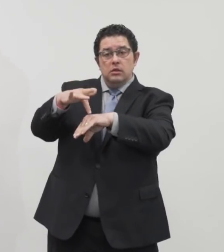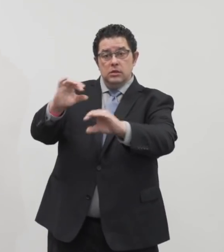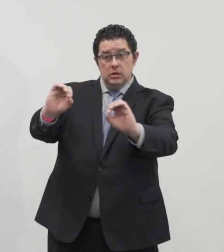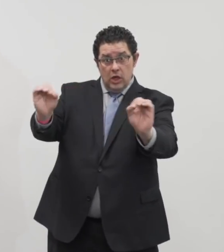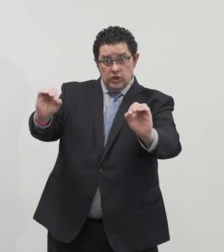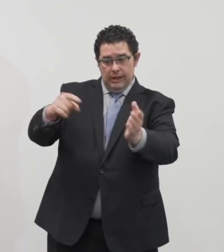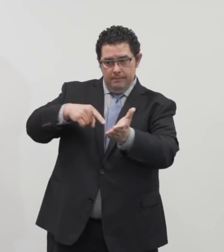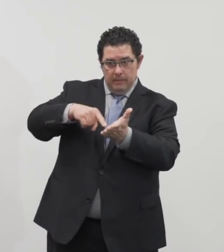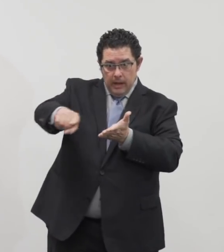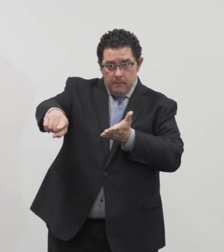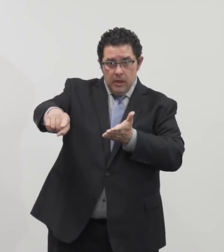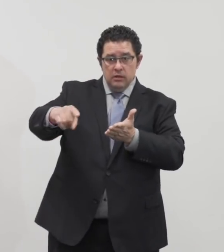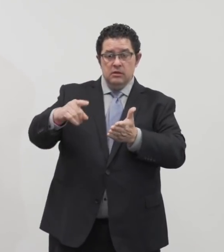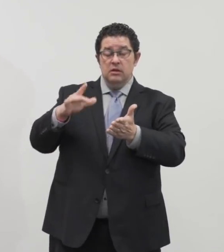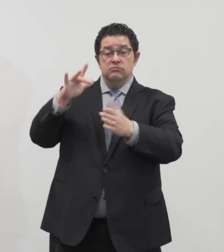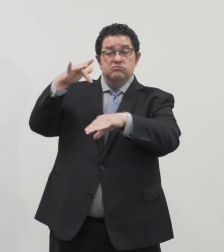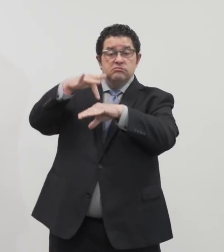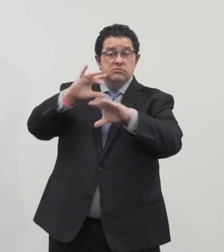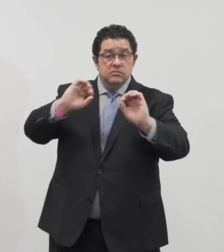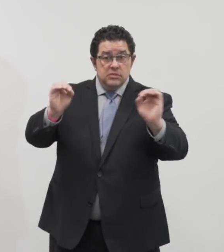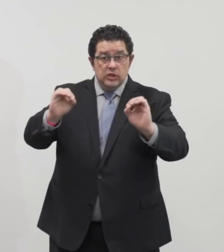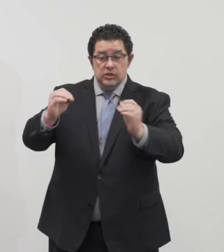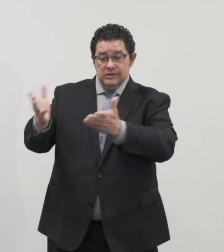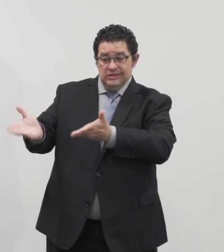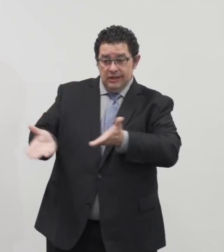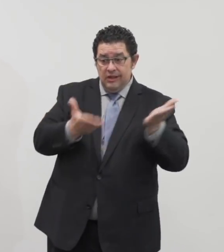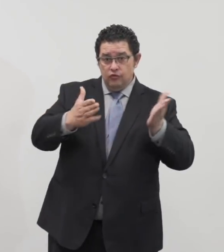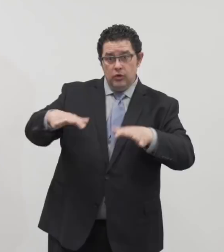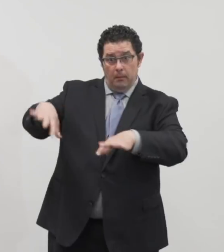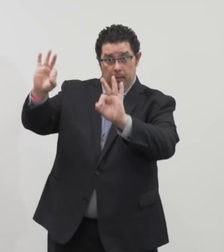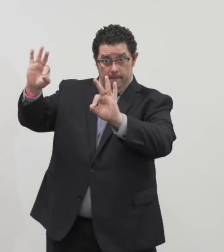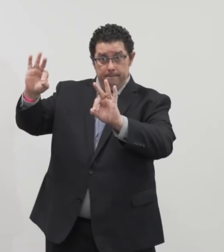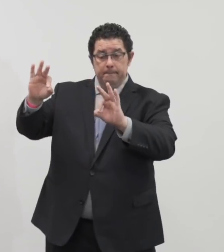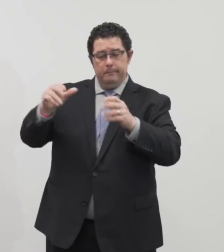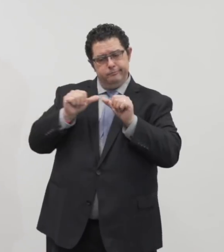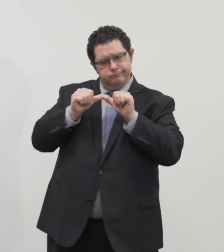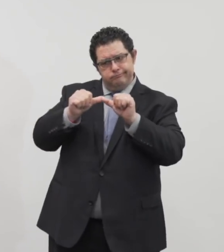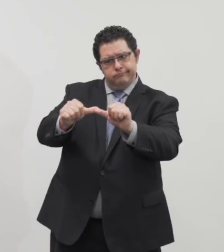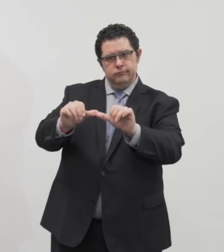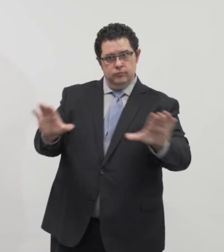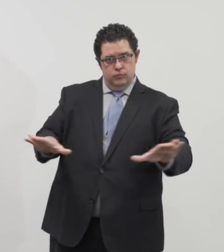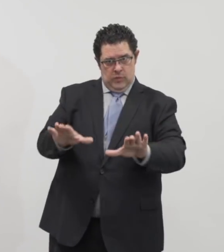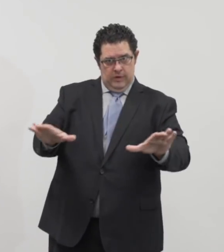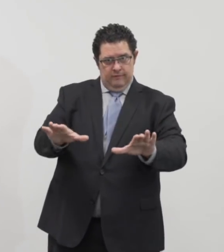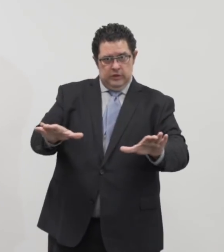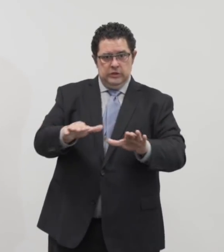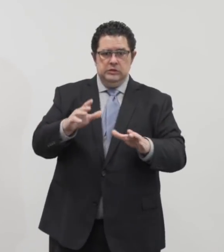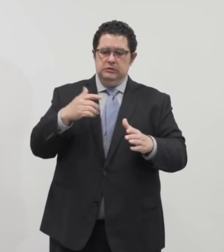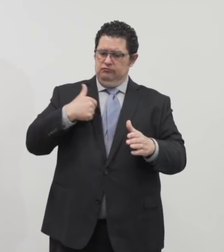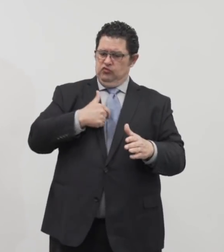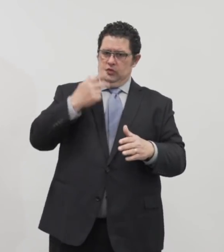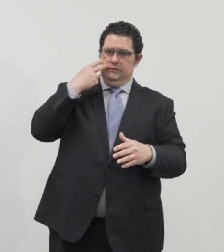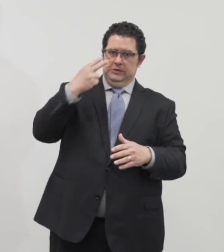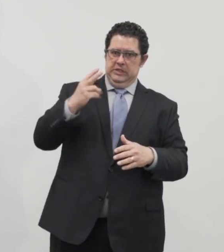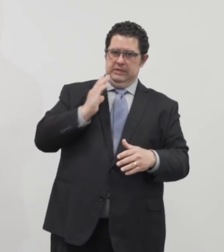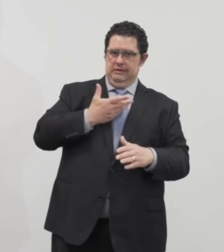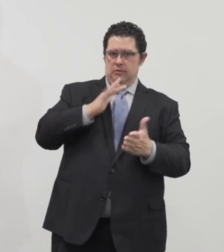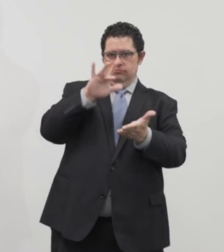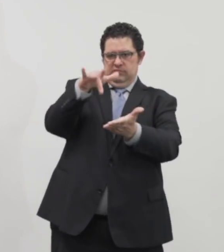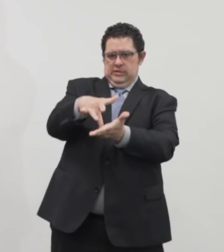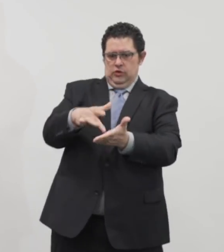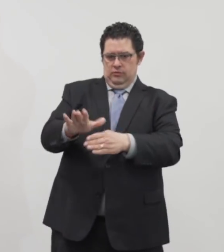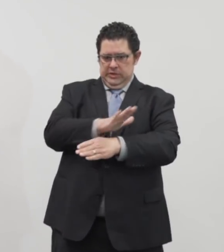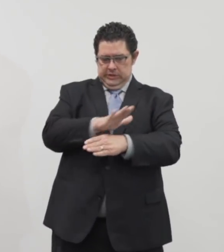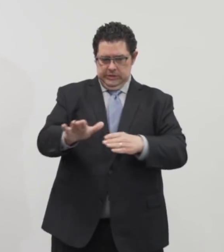touchless delivery or pickup. And continue those activities as we've seen in our essential businesses.